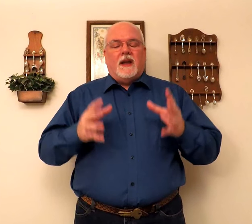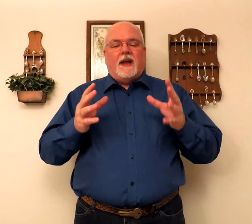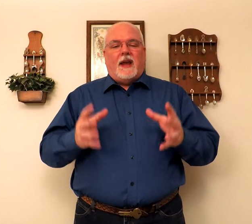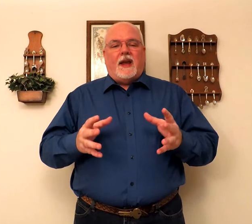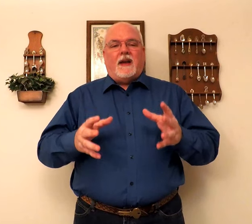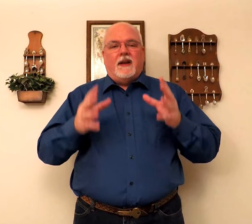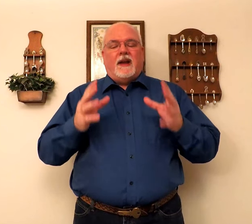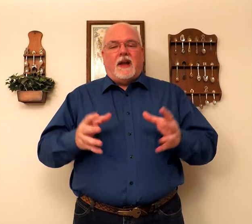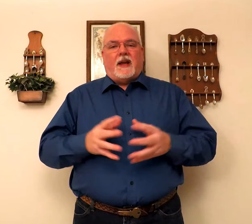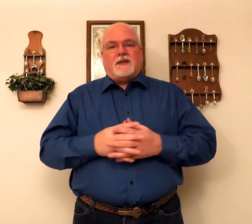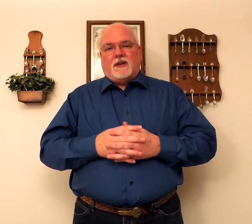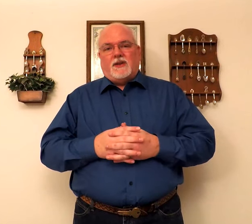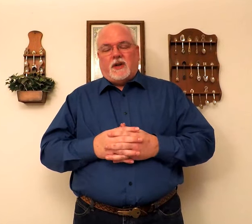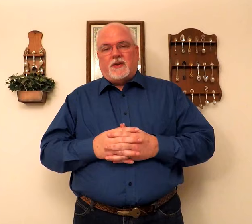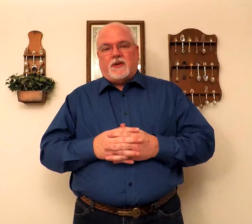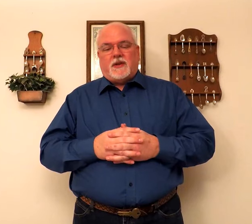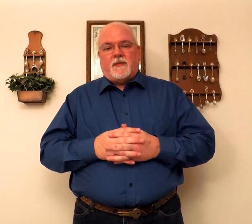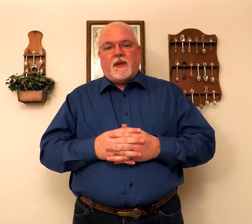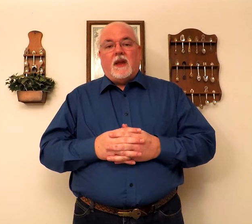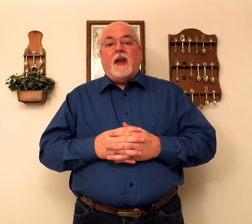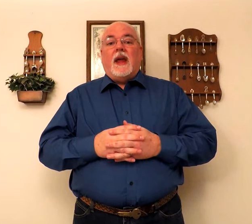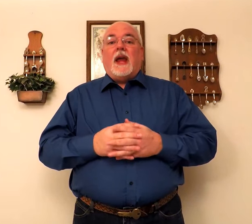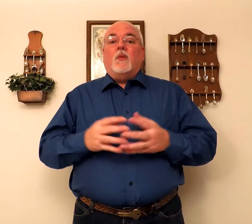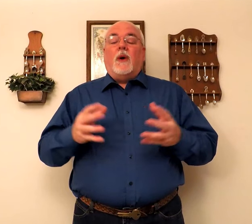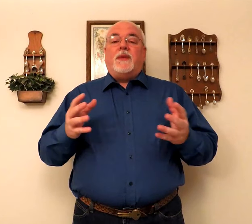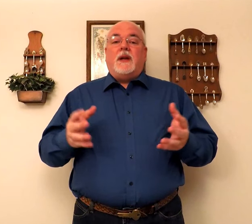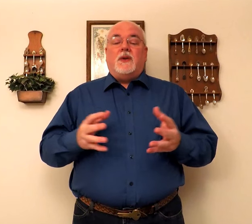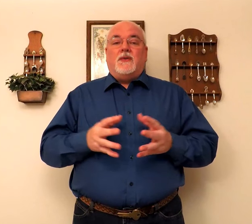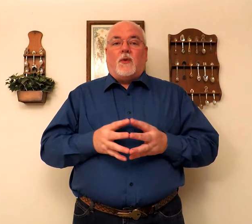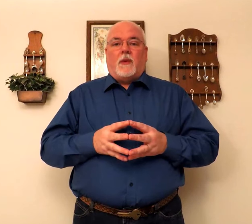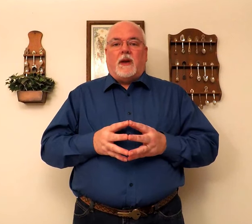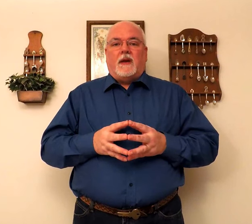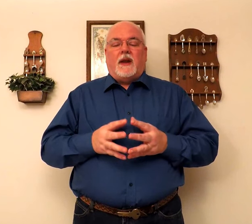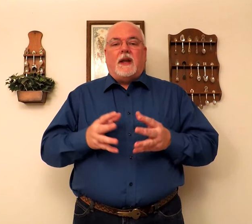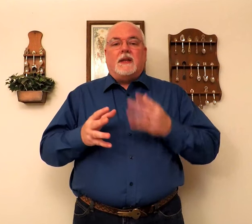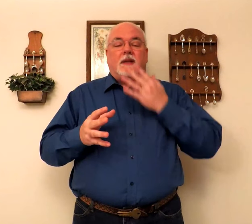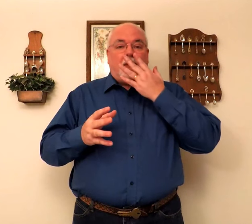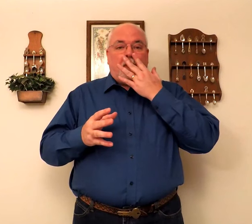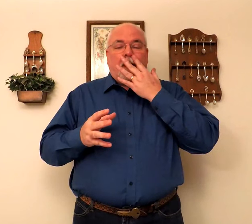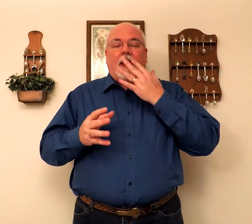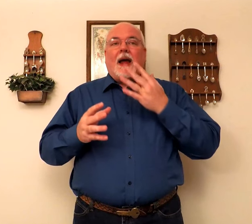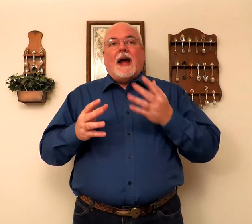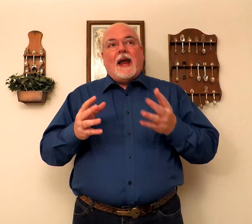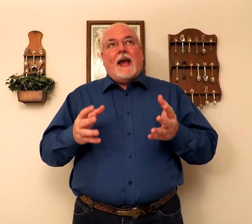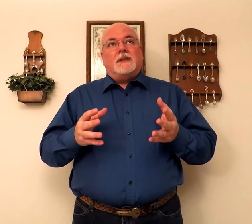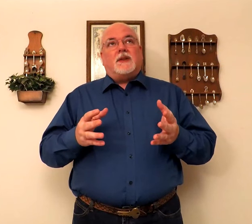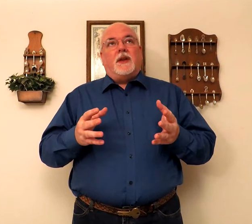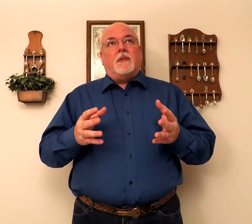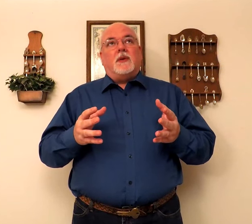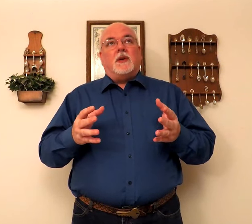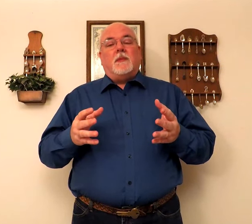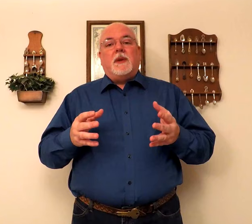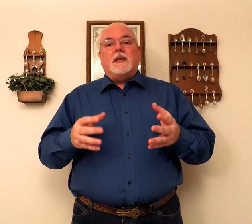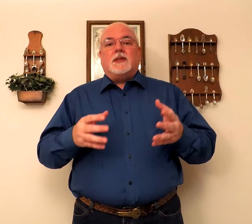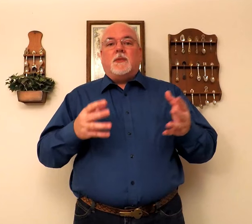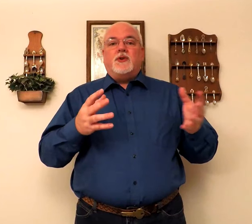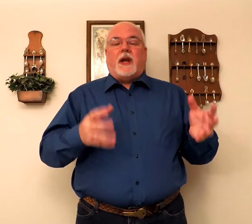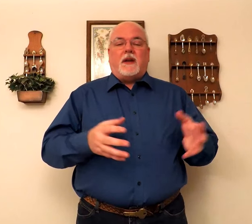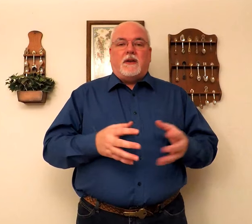had excellent judges. And what they do for me is I ask them to be subjective.